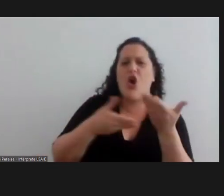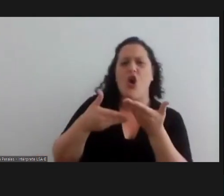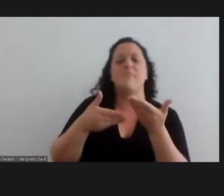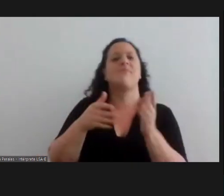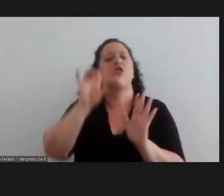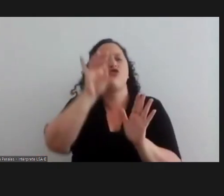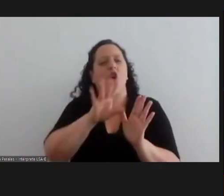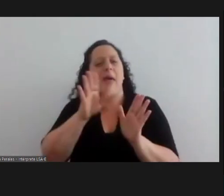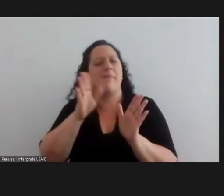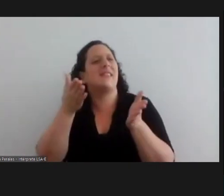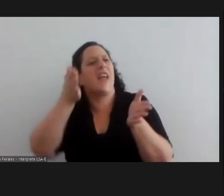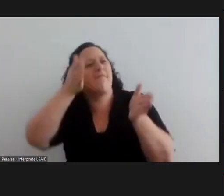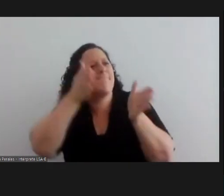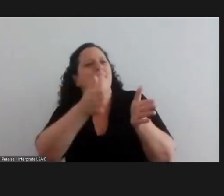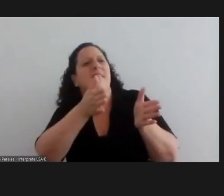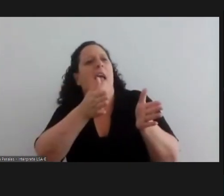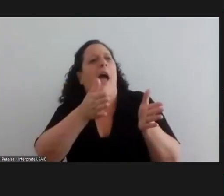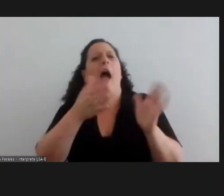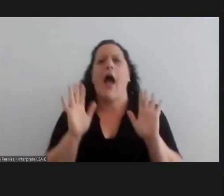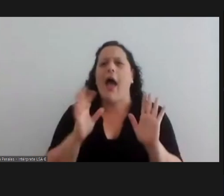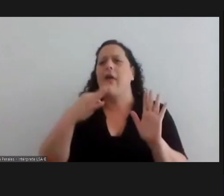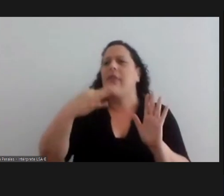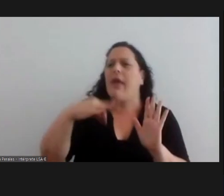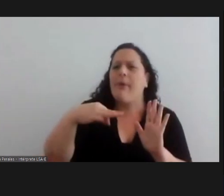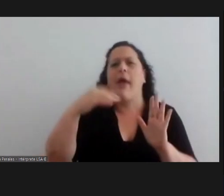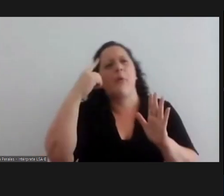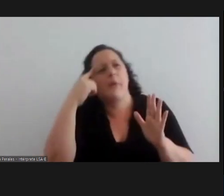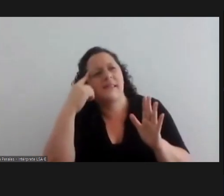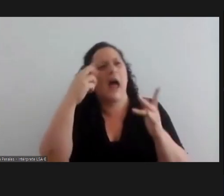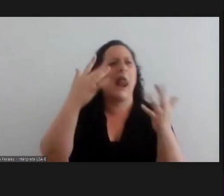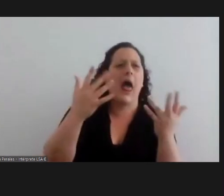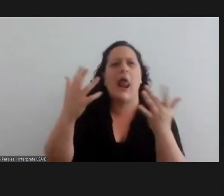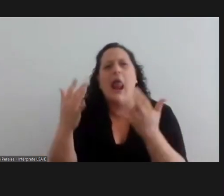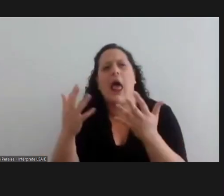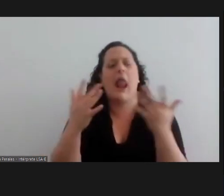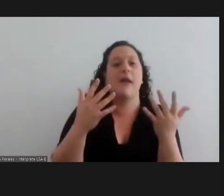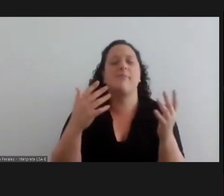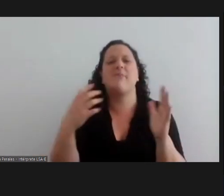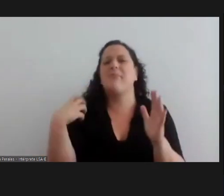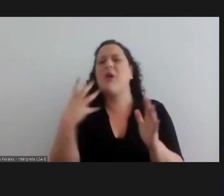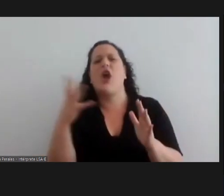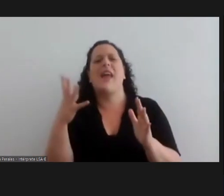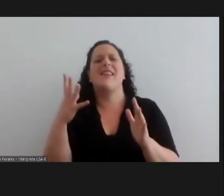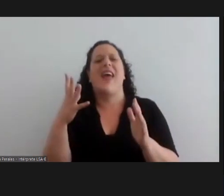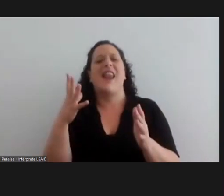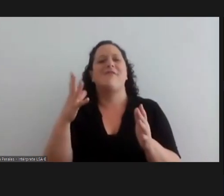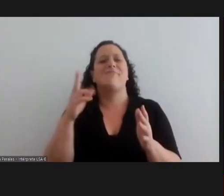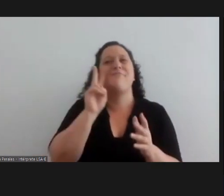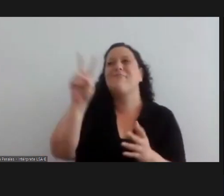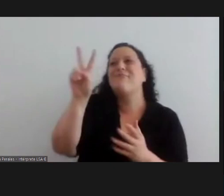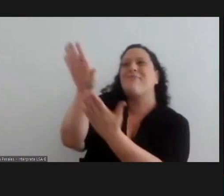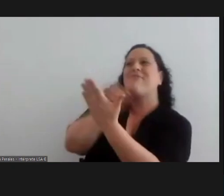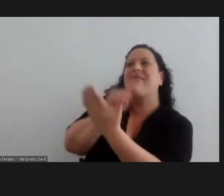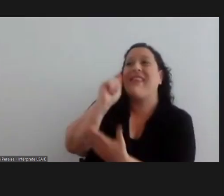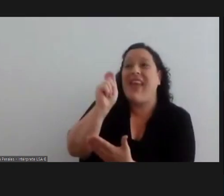discuss because we are all the time saying let's rethink this or that but